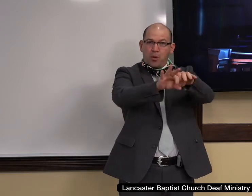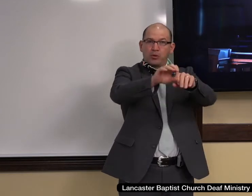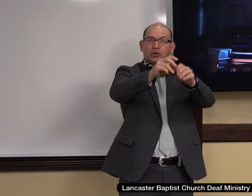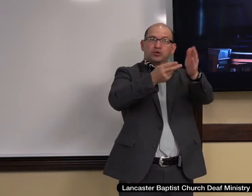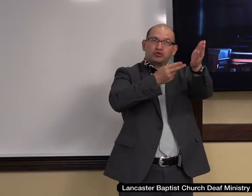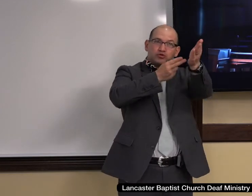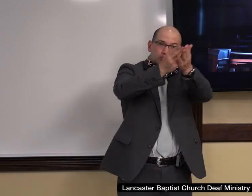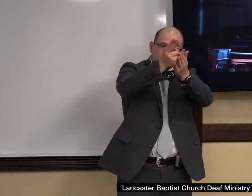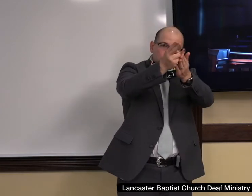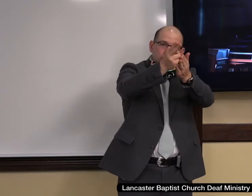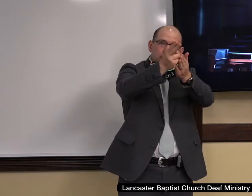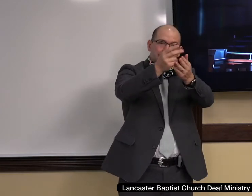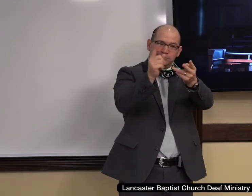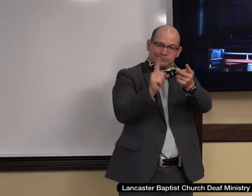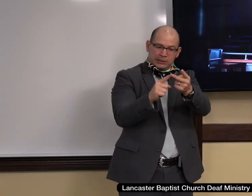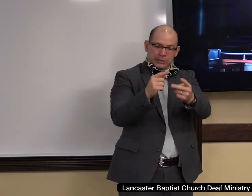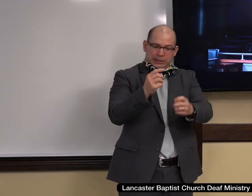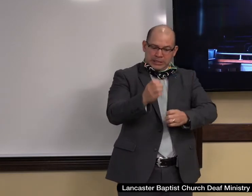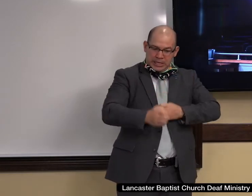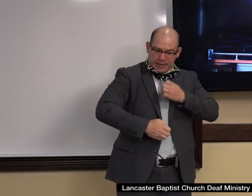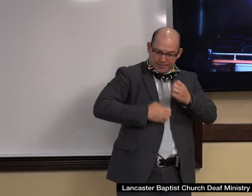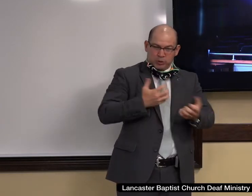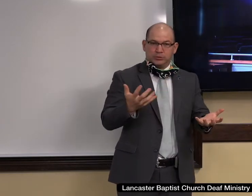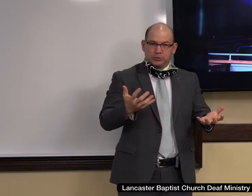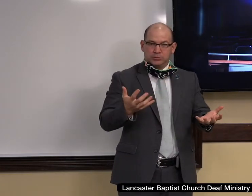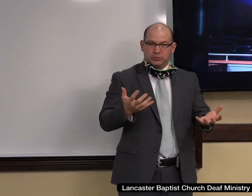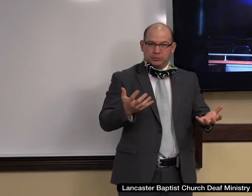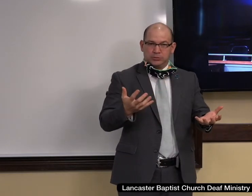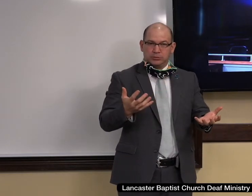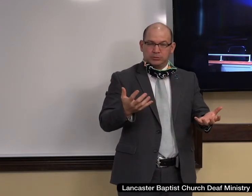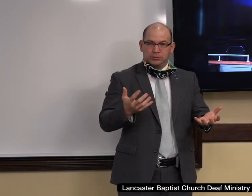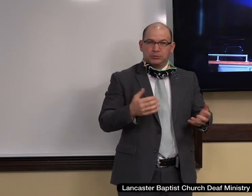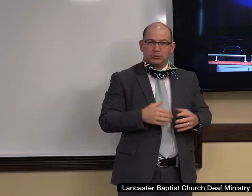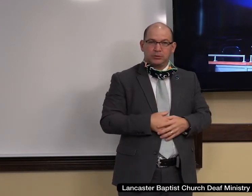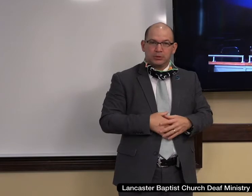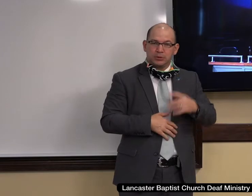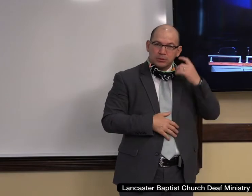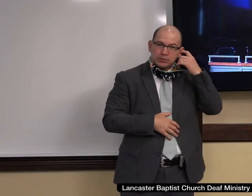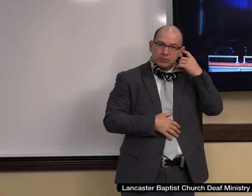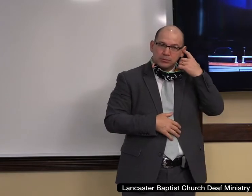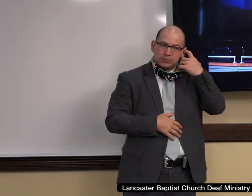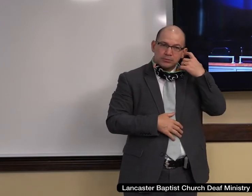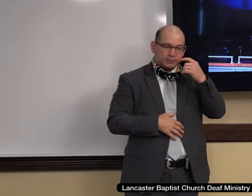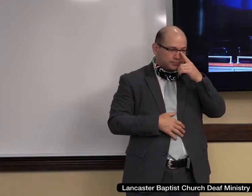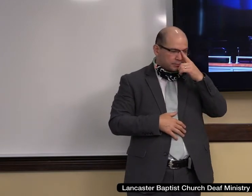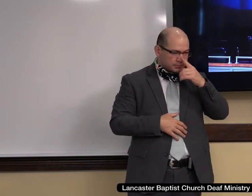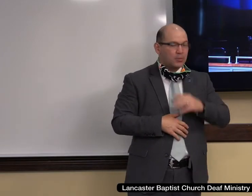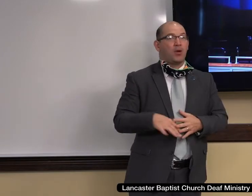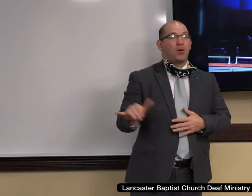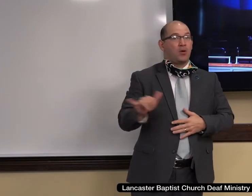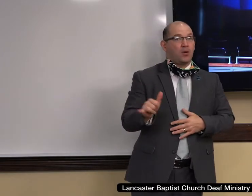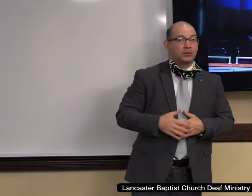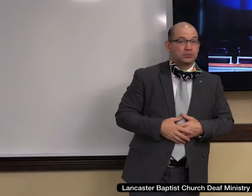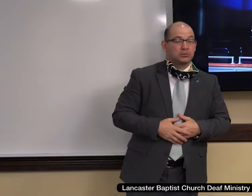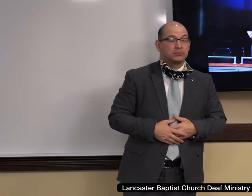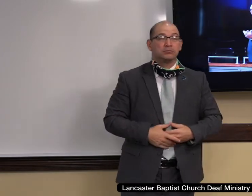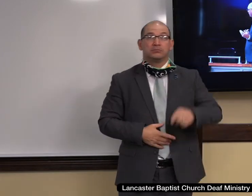truth, then emotion will come. God's view says that, personal sin is something that we are responsible for.